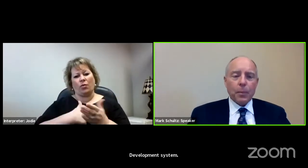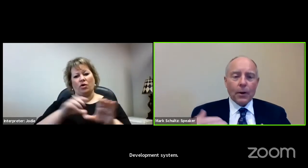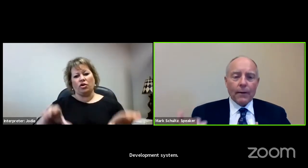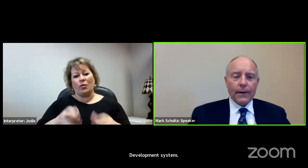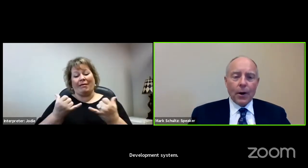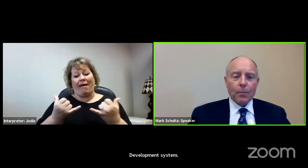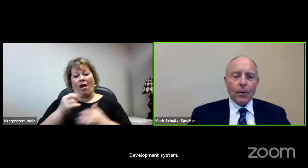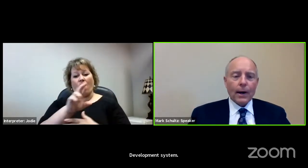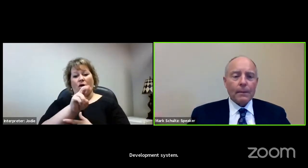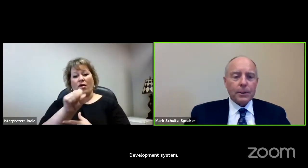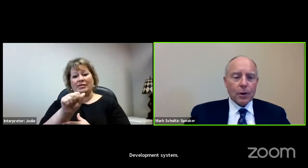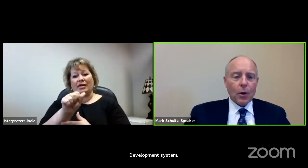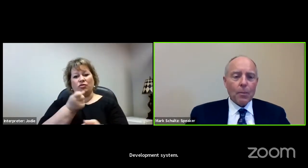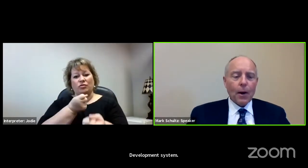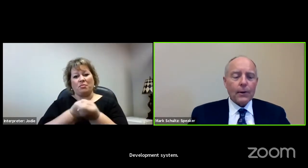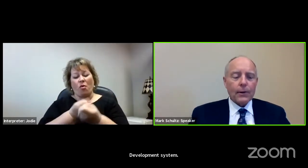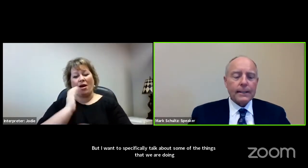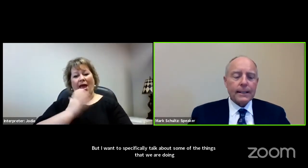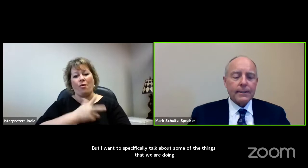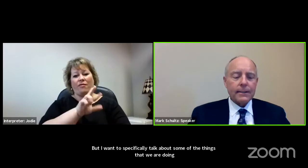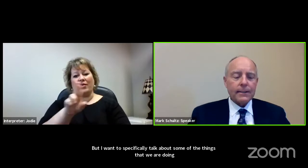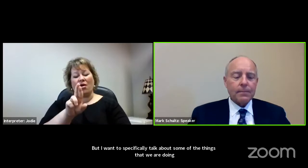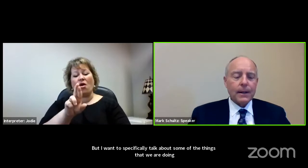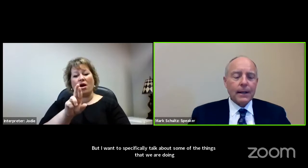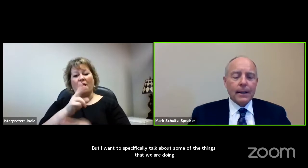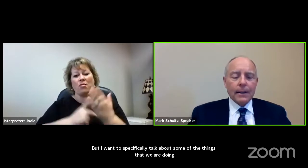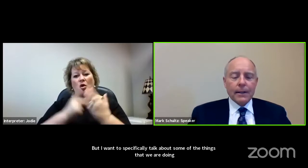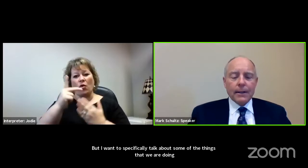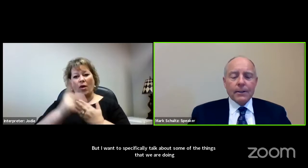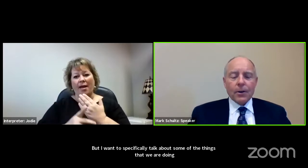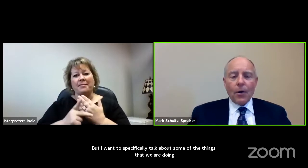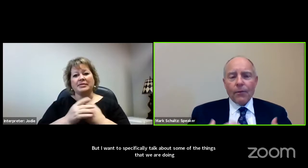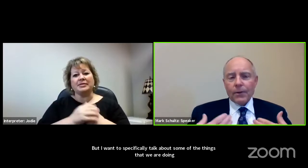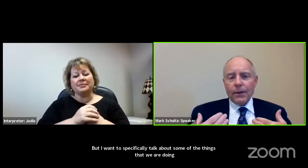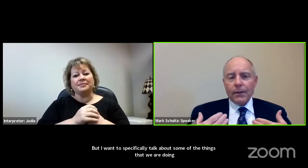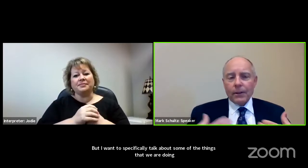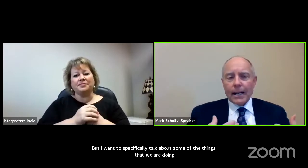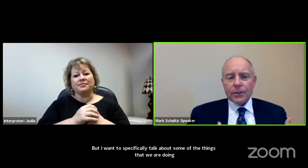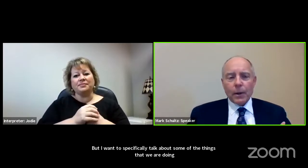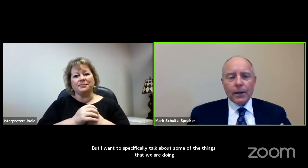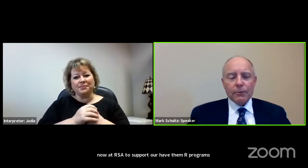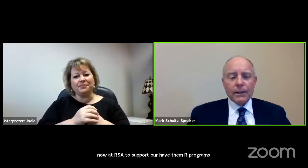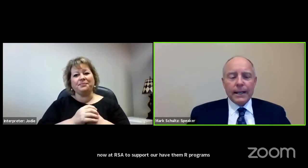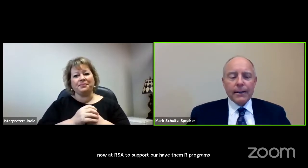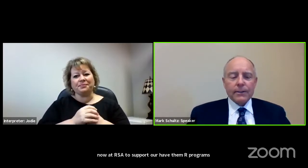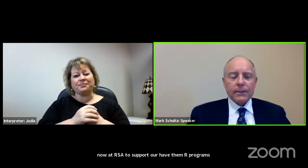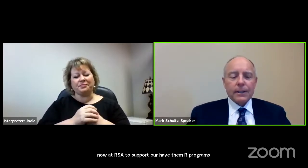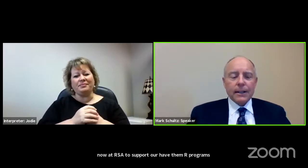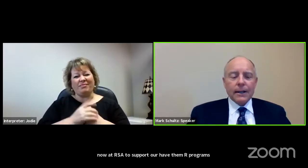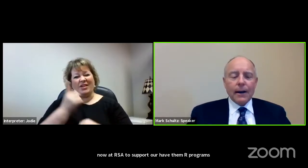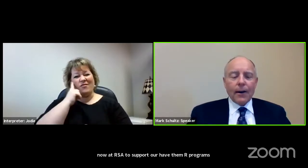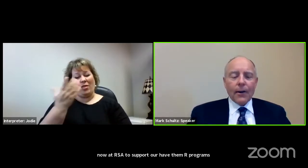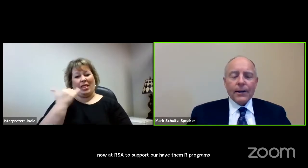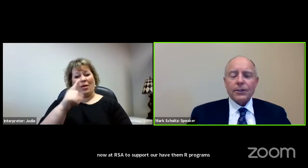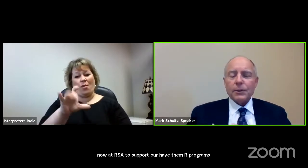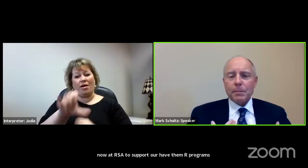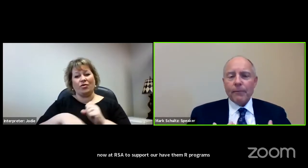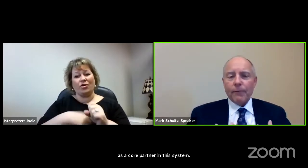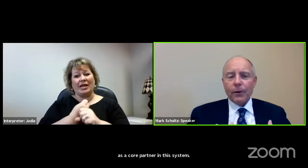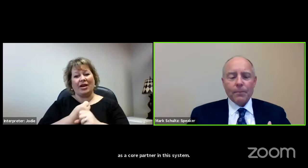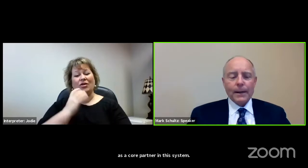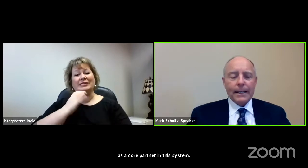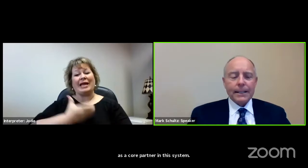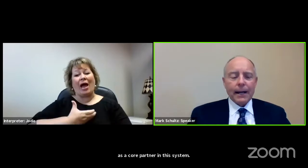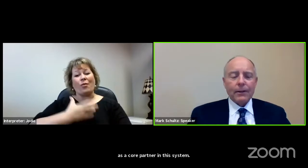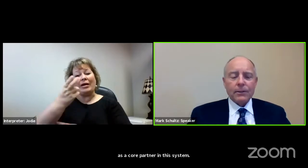to support our VR programs as a core partner in this system. So over the last 100 years, our history